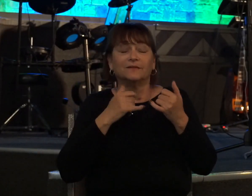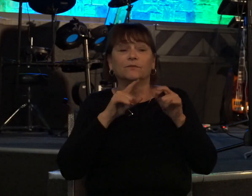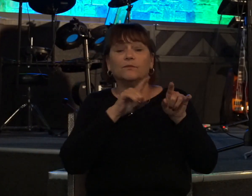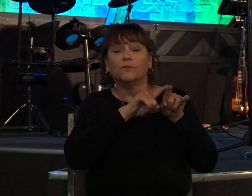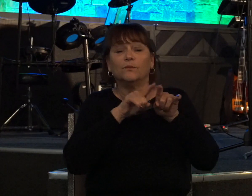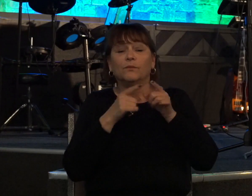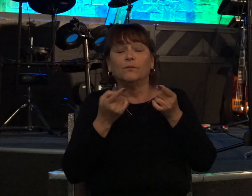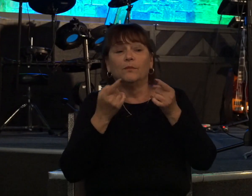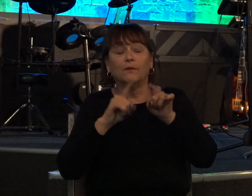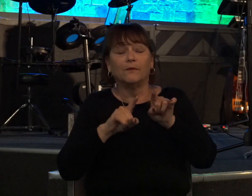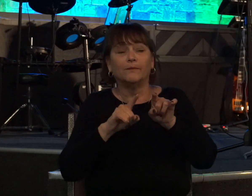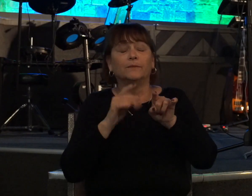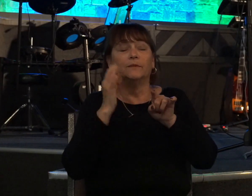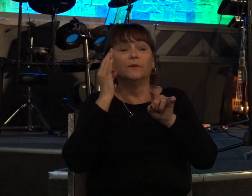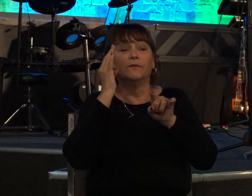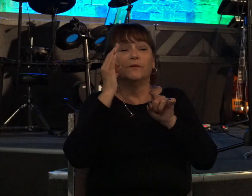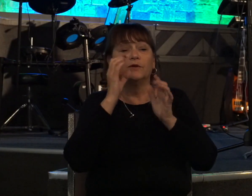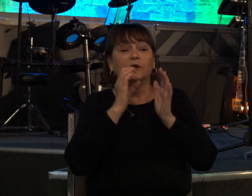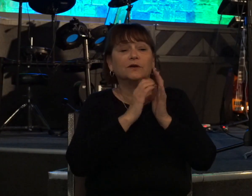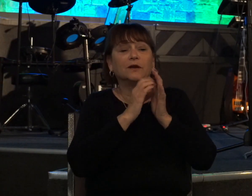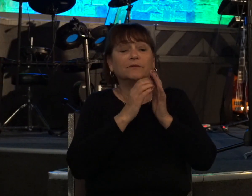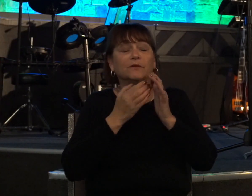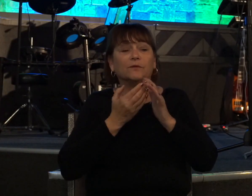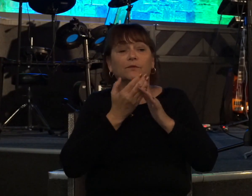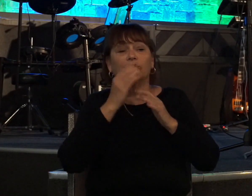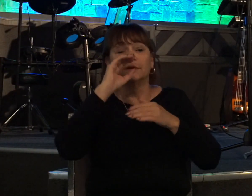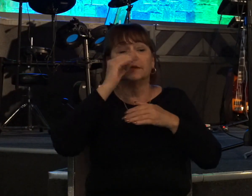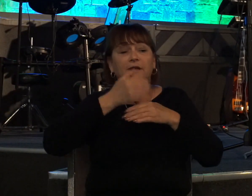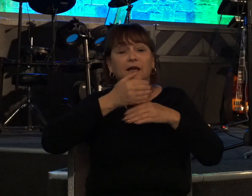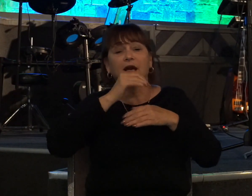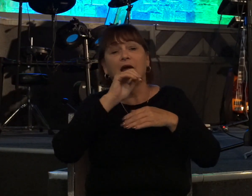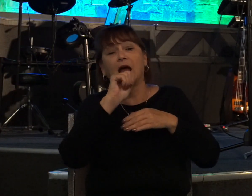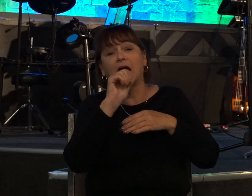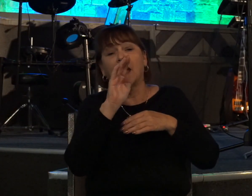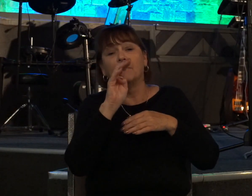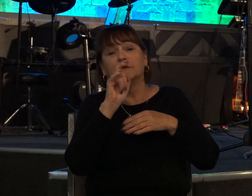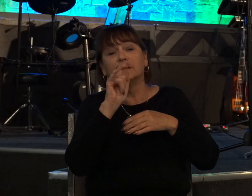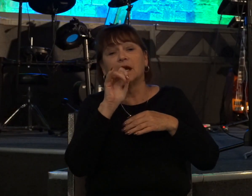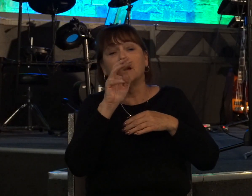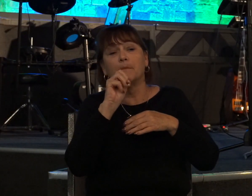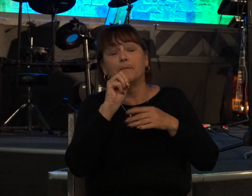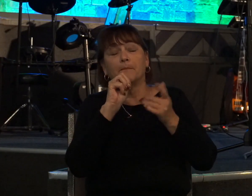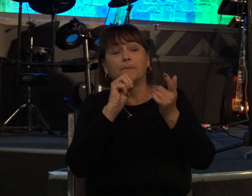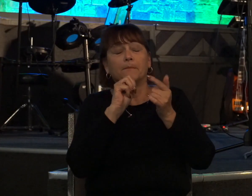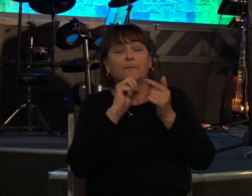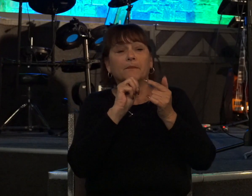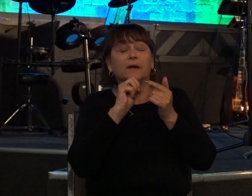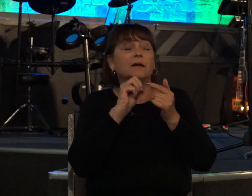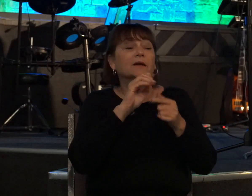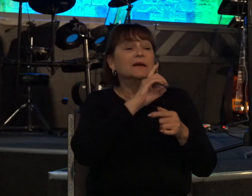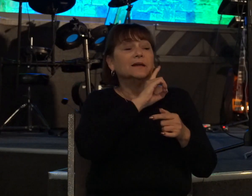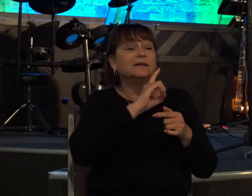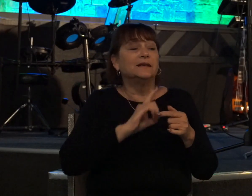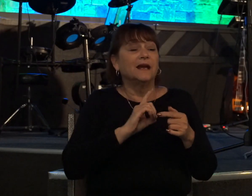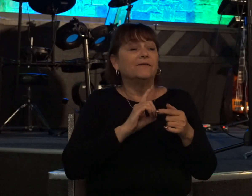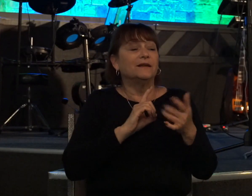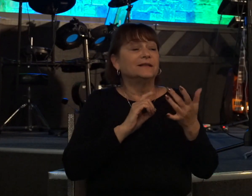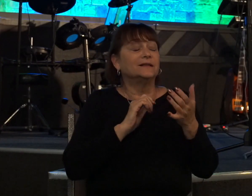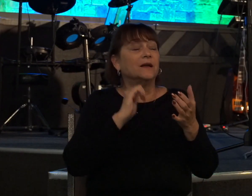pass in future chapters by david's son absalom as a matter of fact he takes david's concubines to the same roof